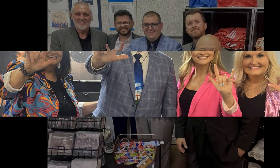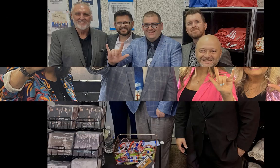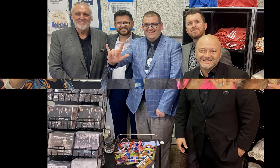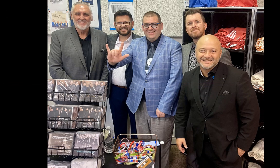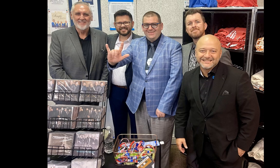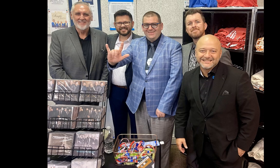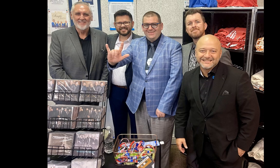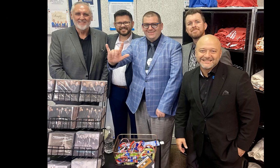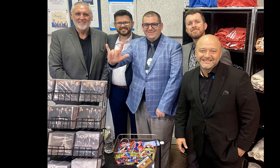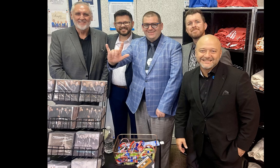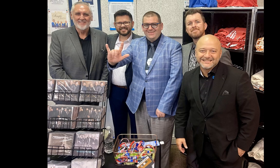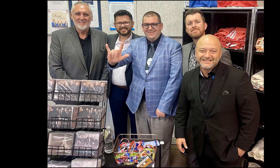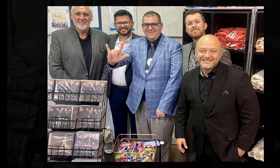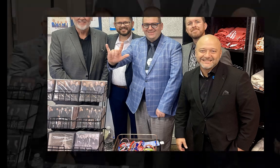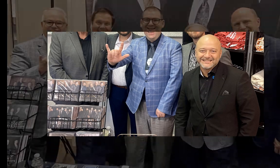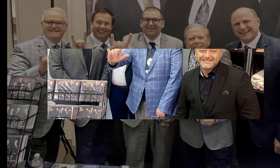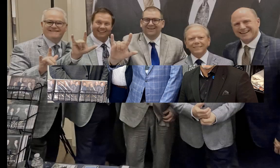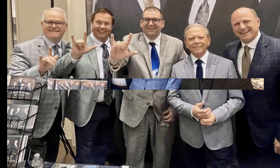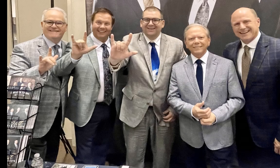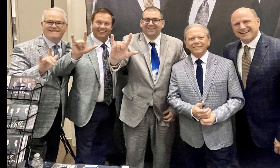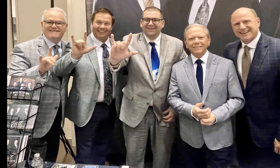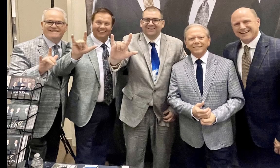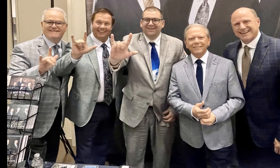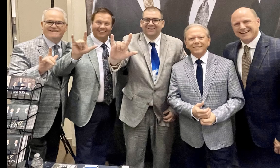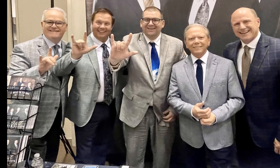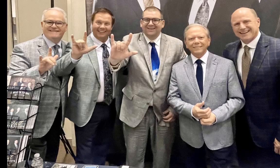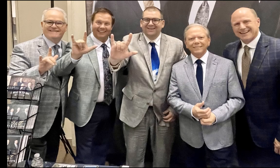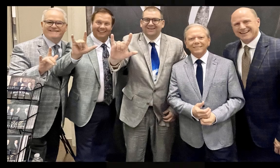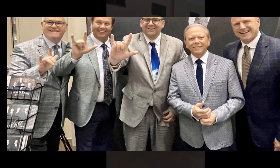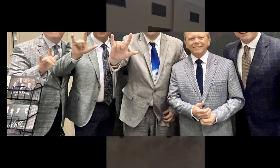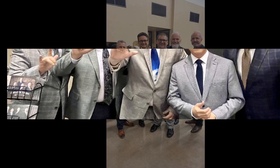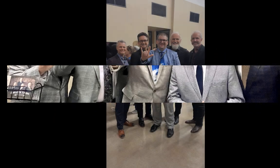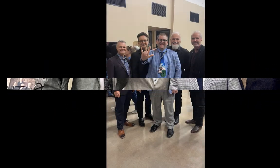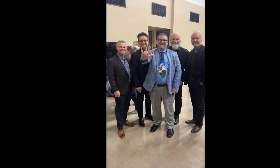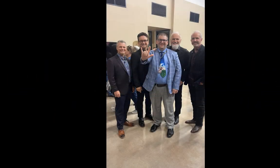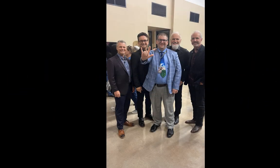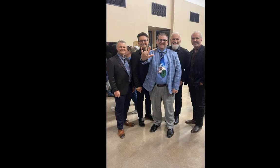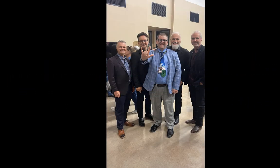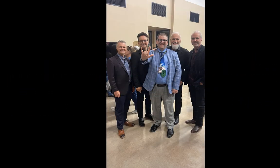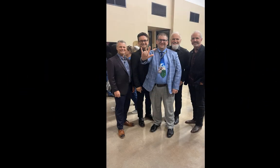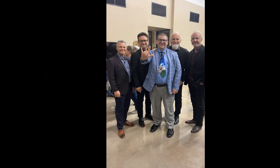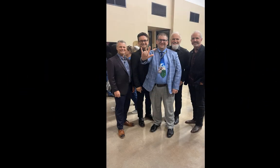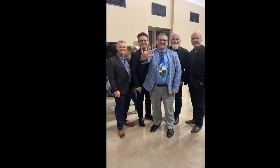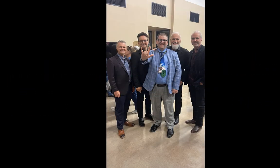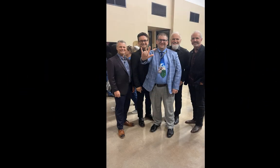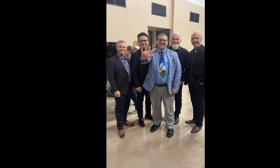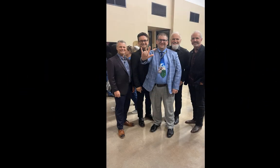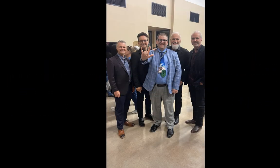Let's get ready for storytelling. We're doing something here for a very good example. for We're doing something here for We're something here for For